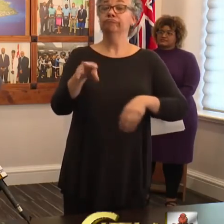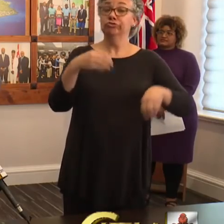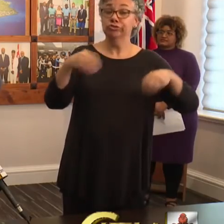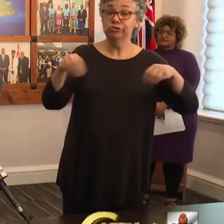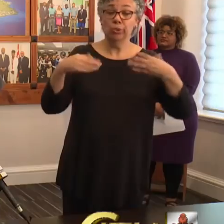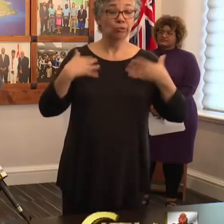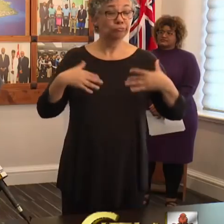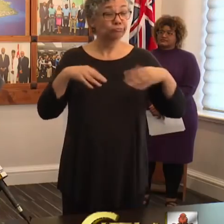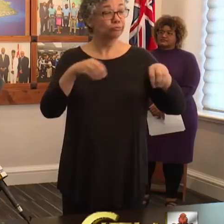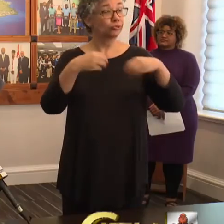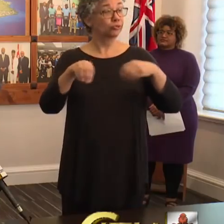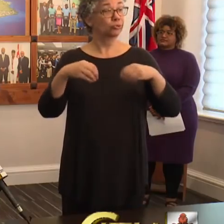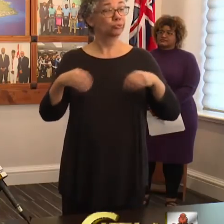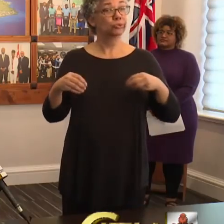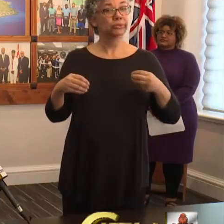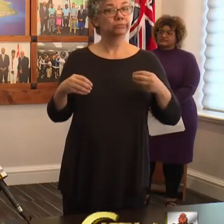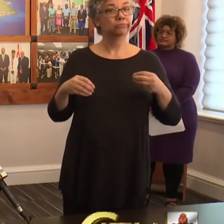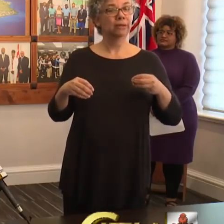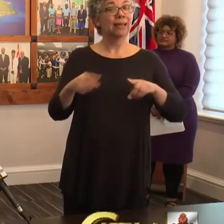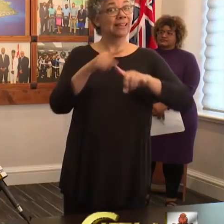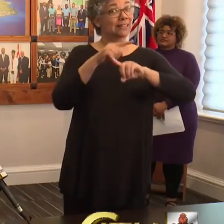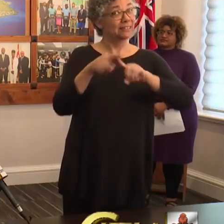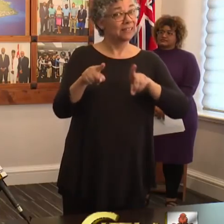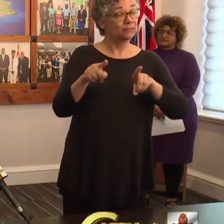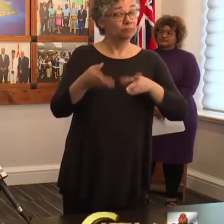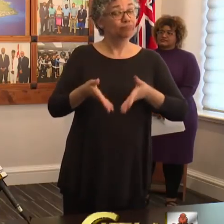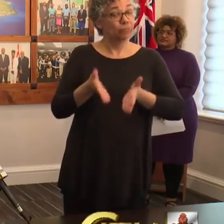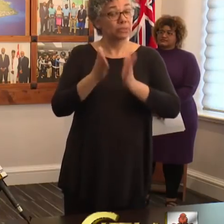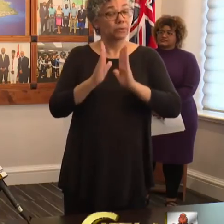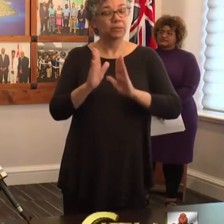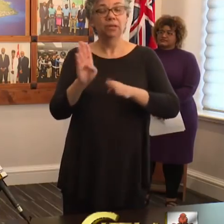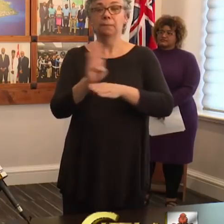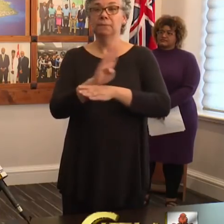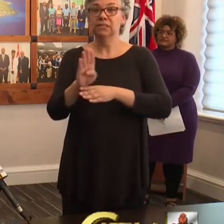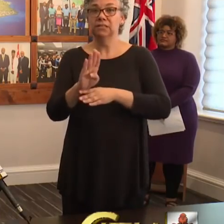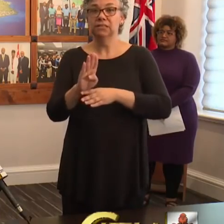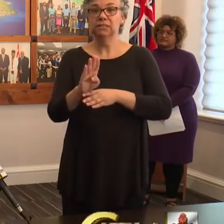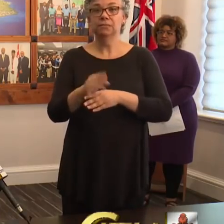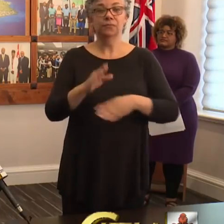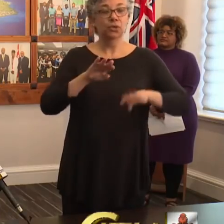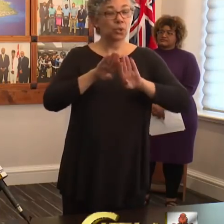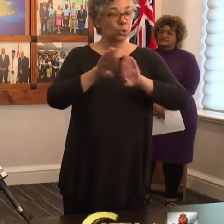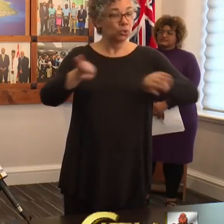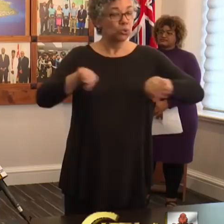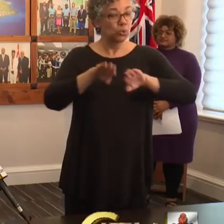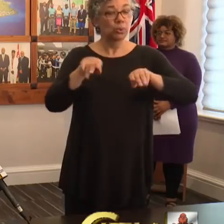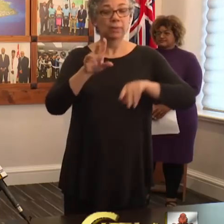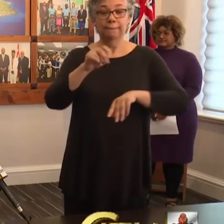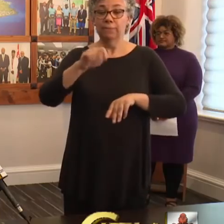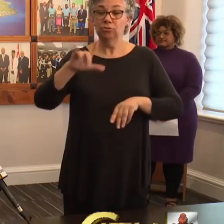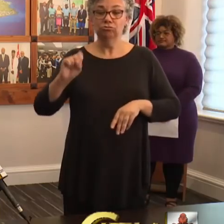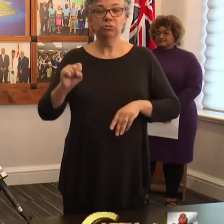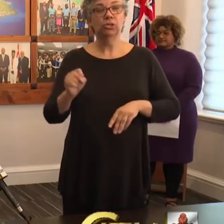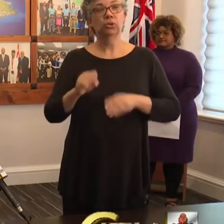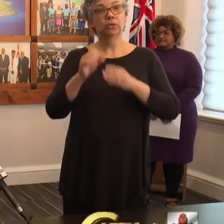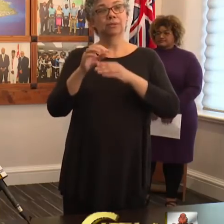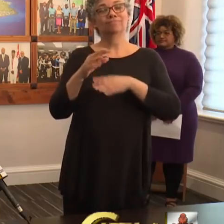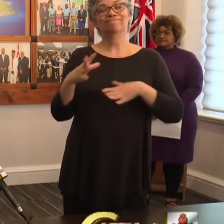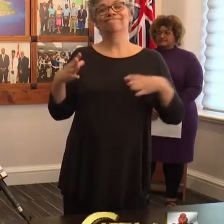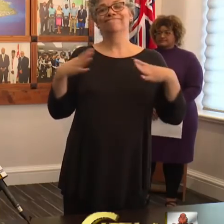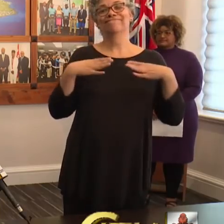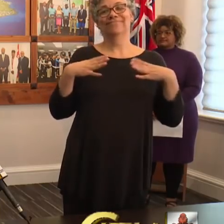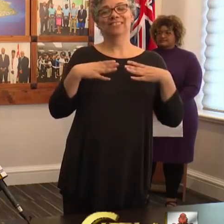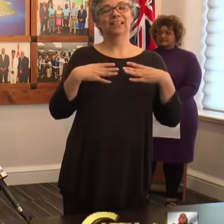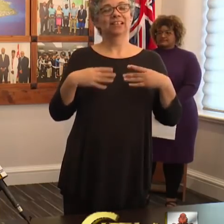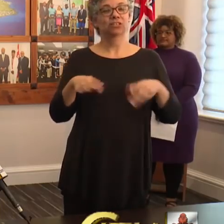except for permitted businesses, swimming pools in hotels, guest houses and vacation rental